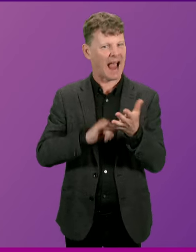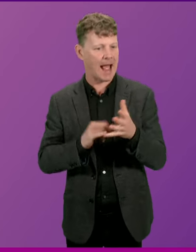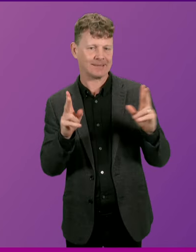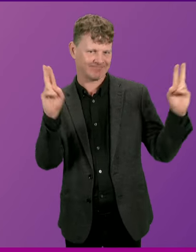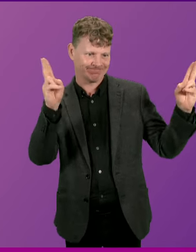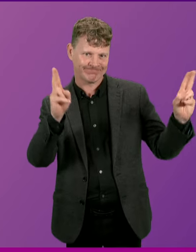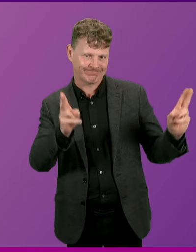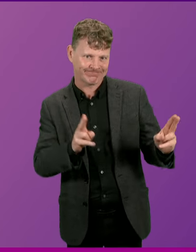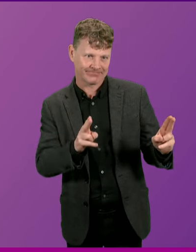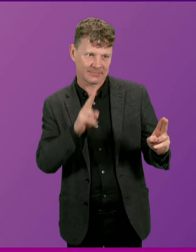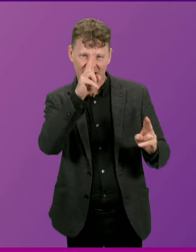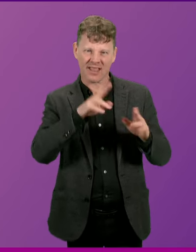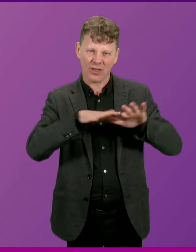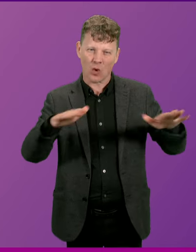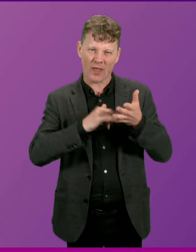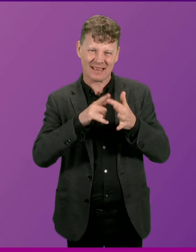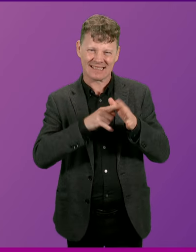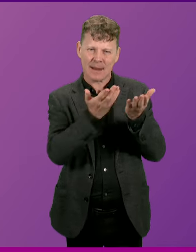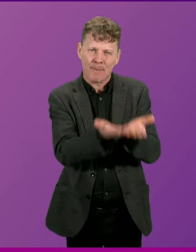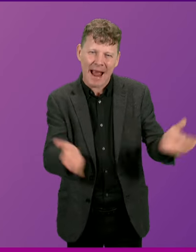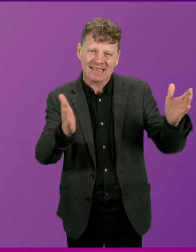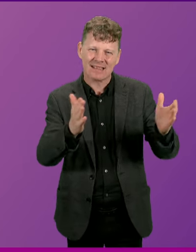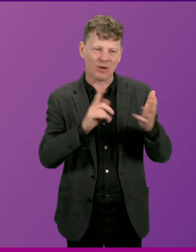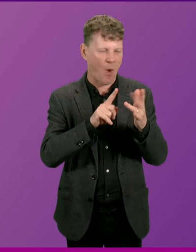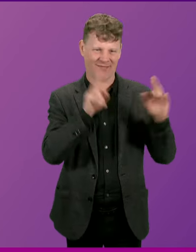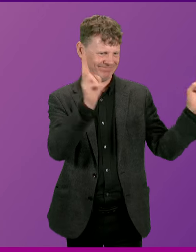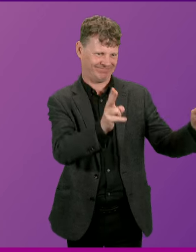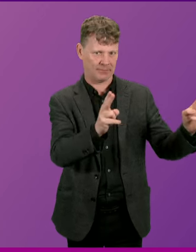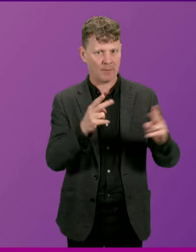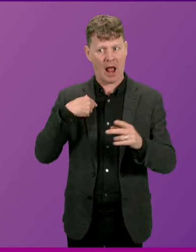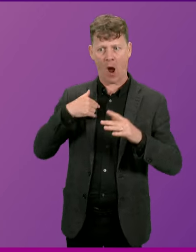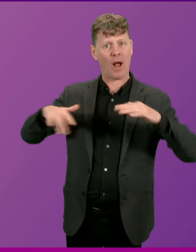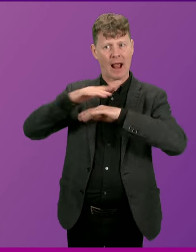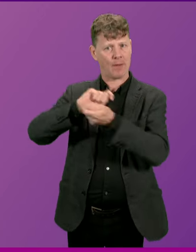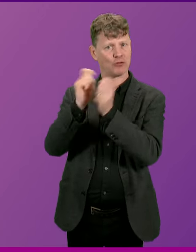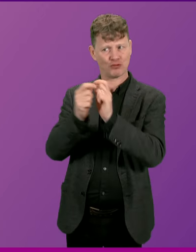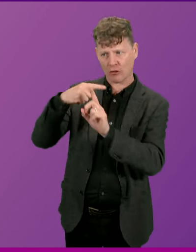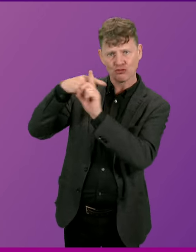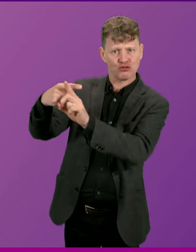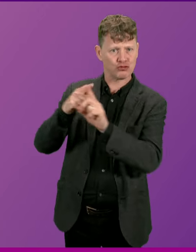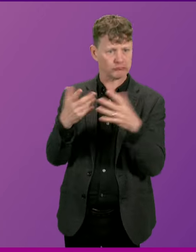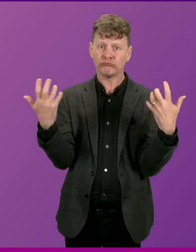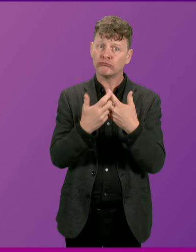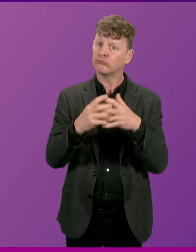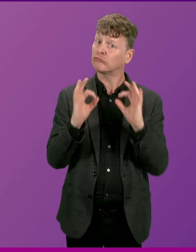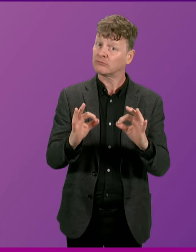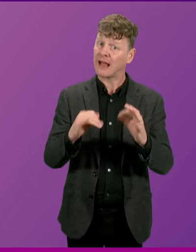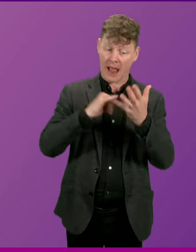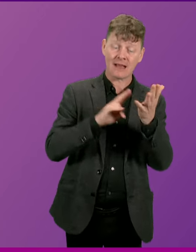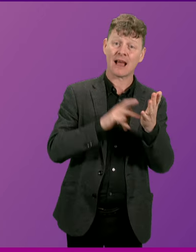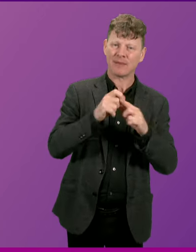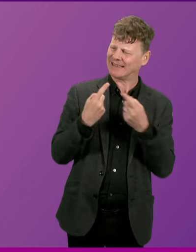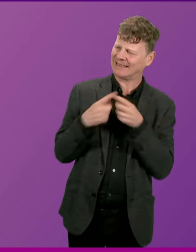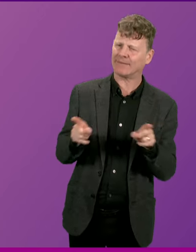nature of the North Sea Basin and is in line with our climate change commitments. Because the difference between this party and the